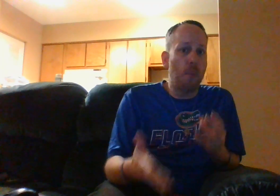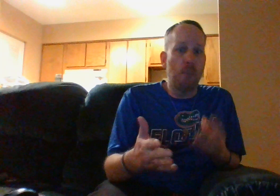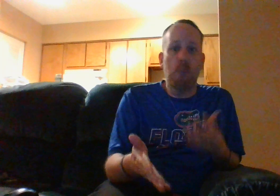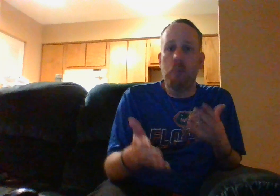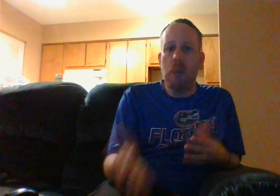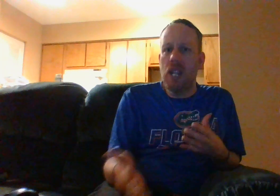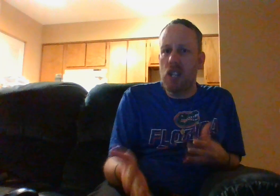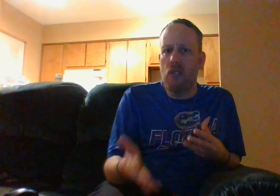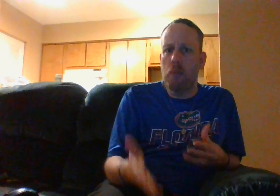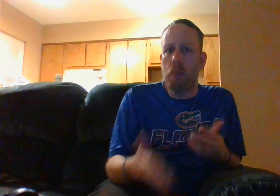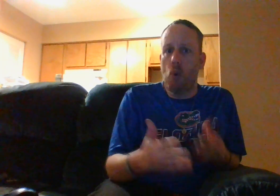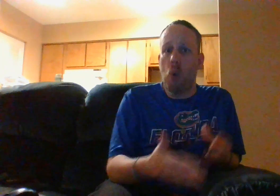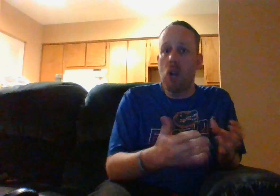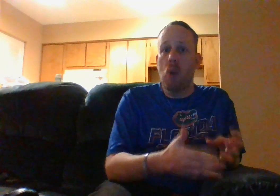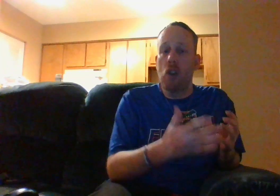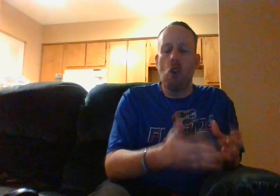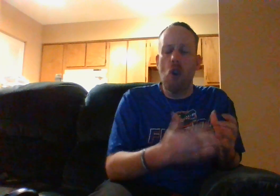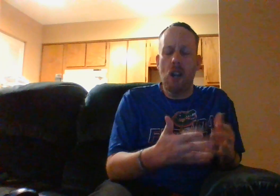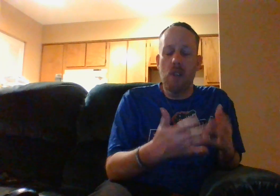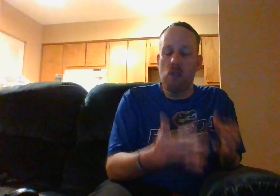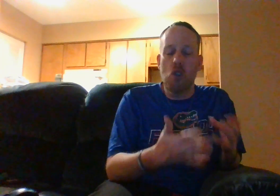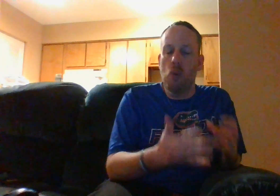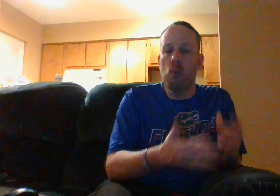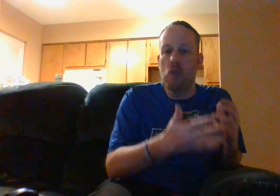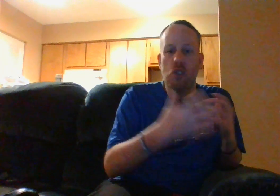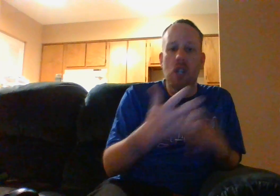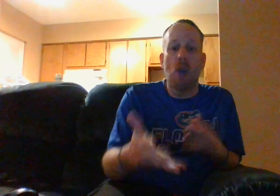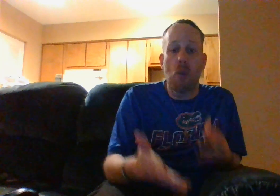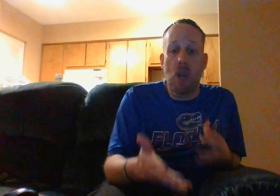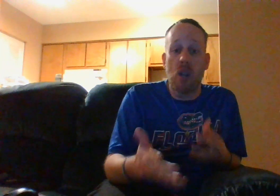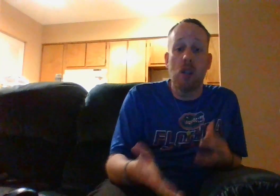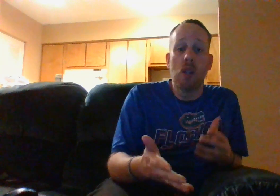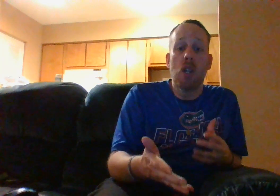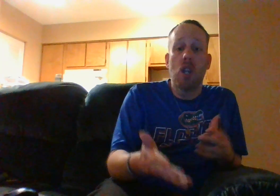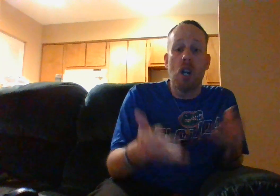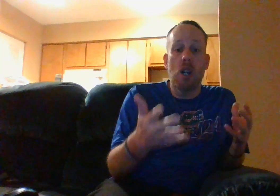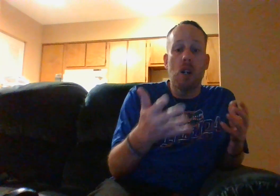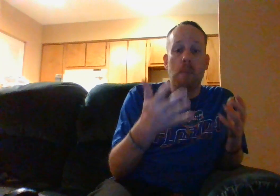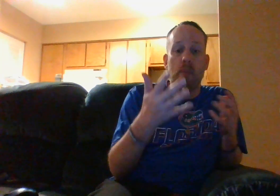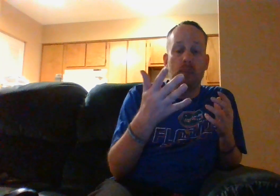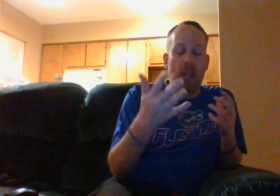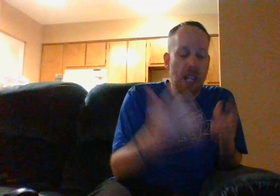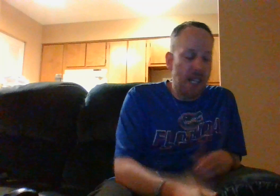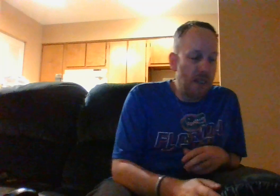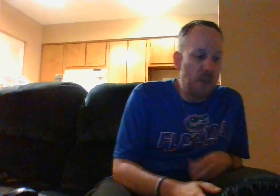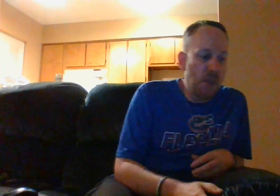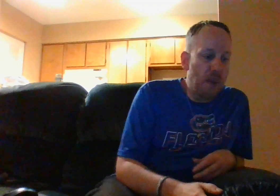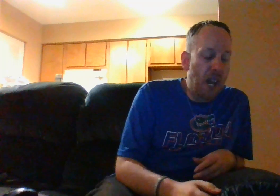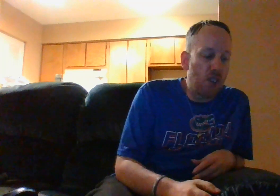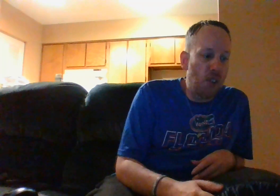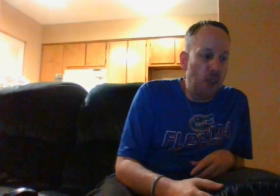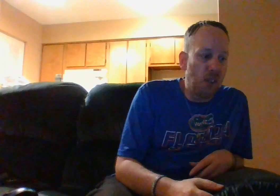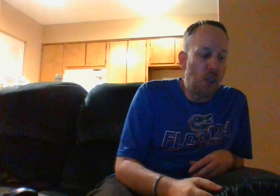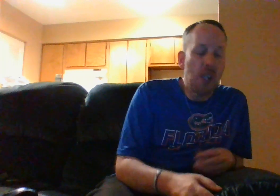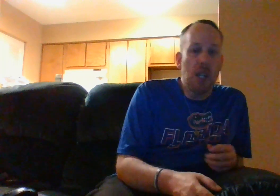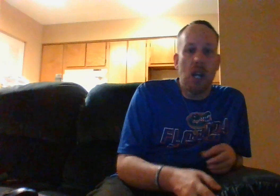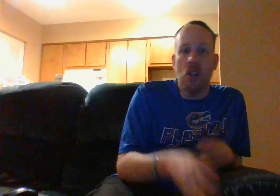being different right around i mean you're sitting around right uh how should i say this uh